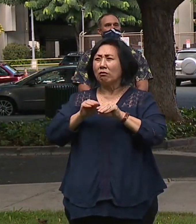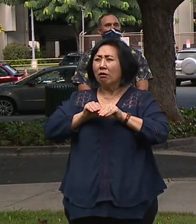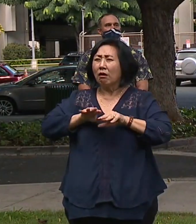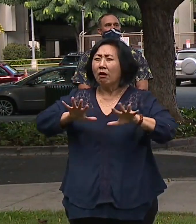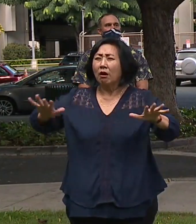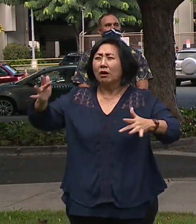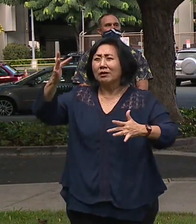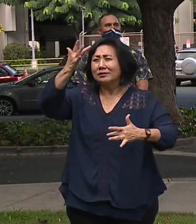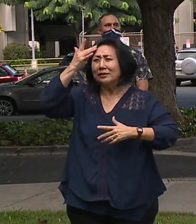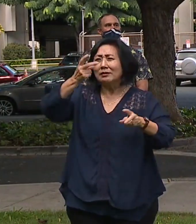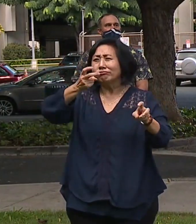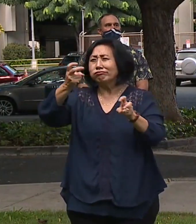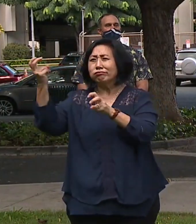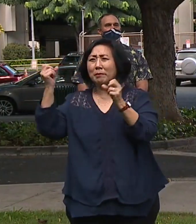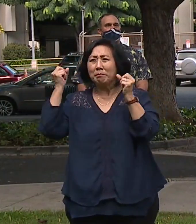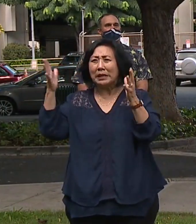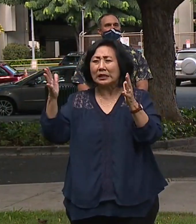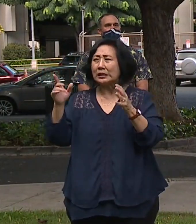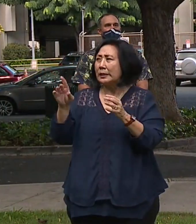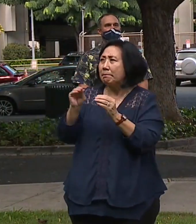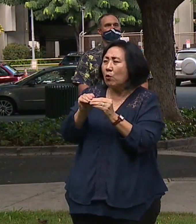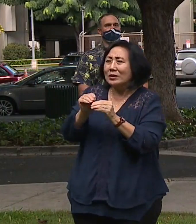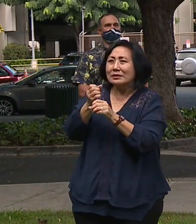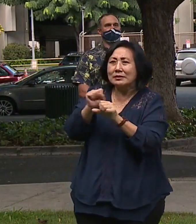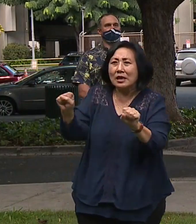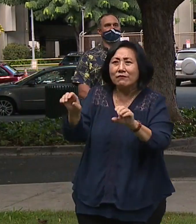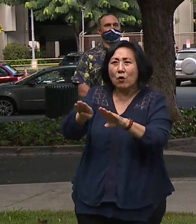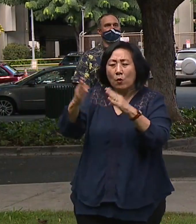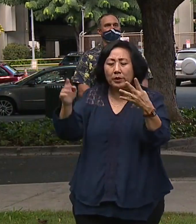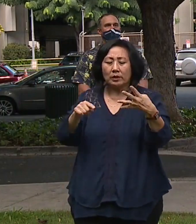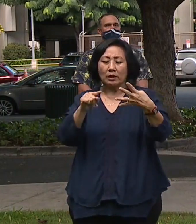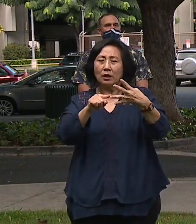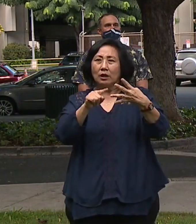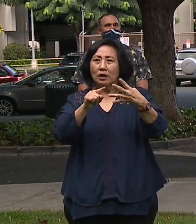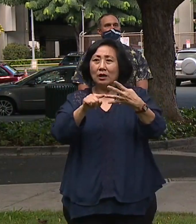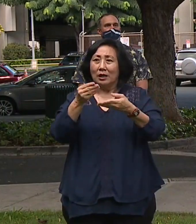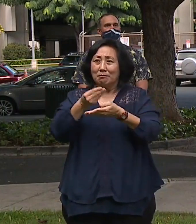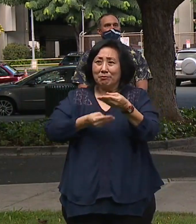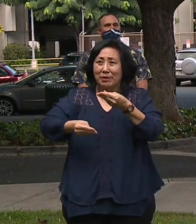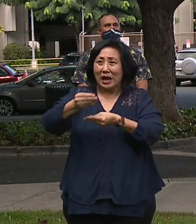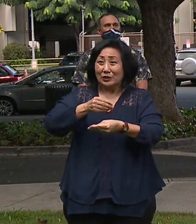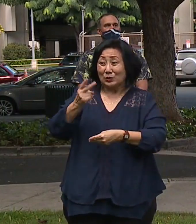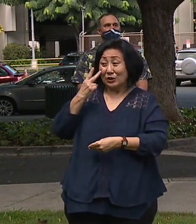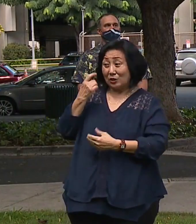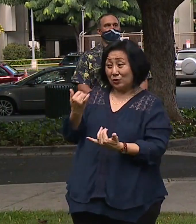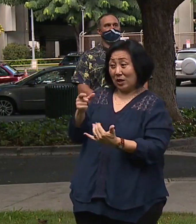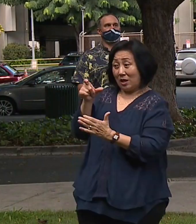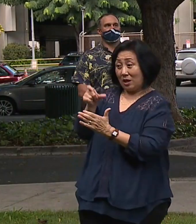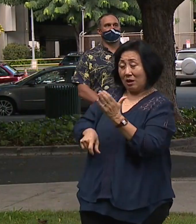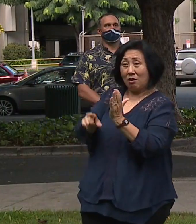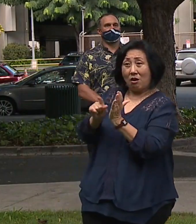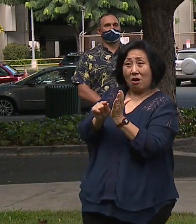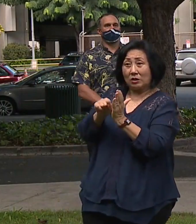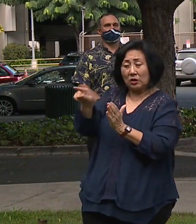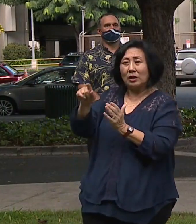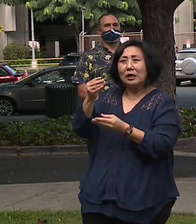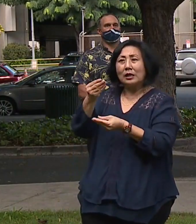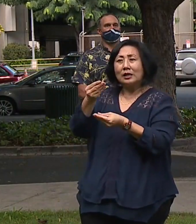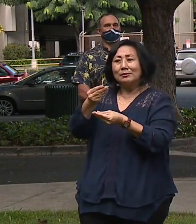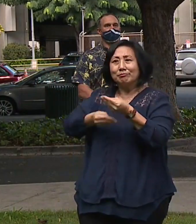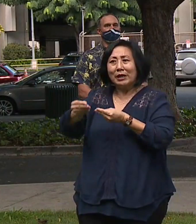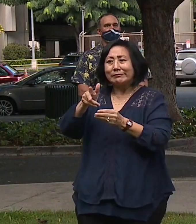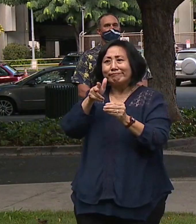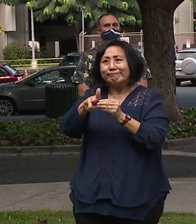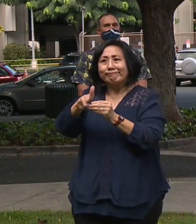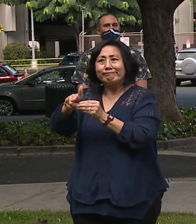well-appointed, safe, open spaces. There's the crisis around our budget. You saw an article today around budget cuts that